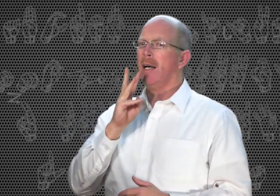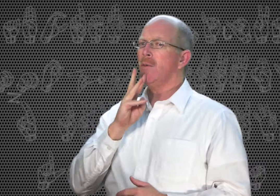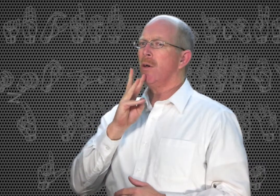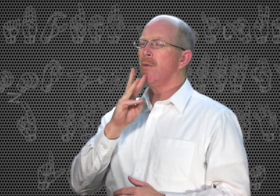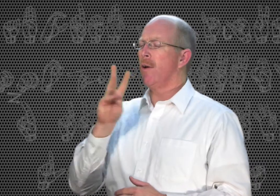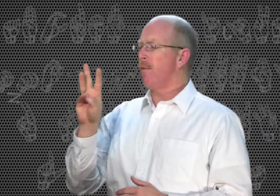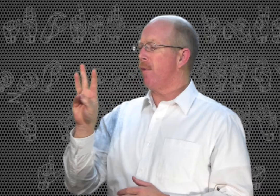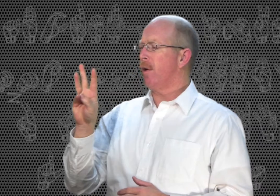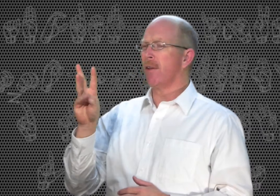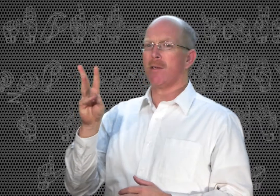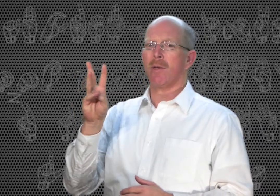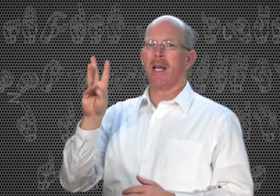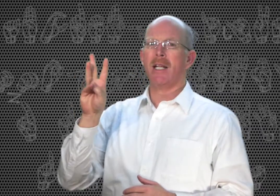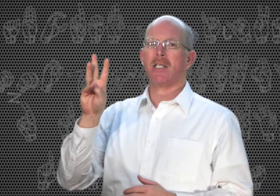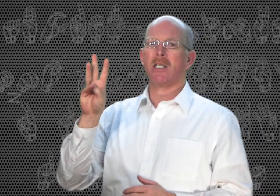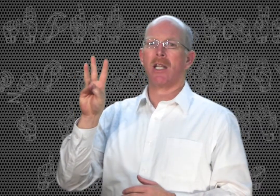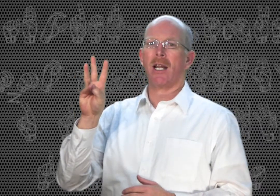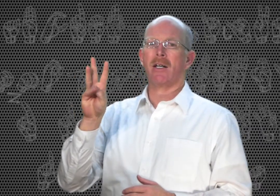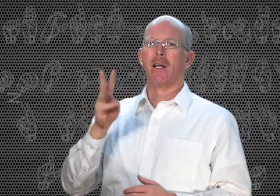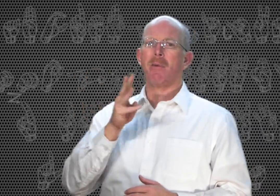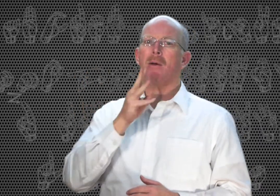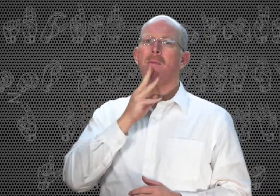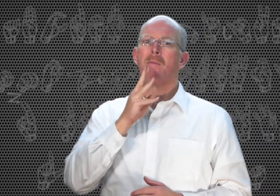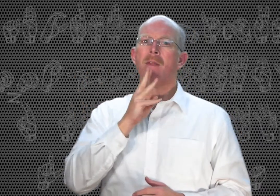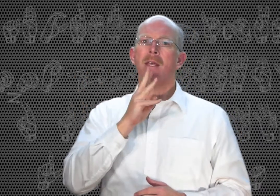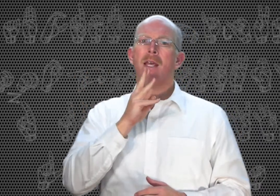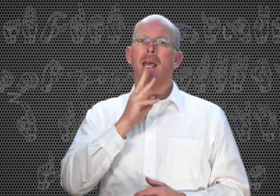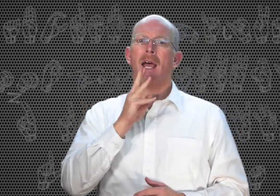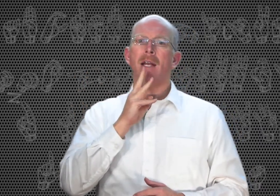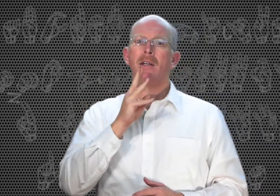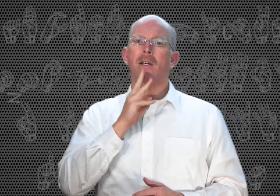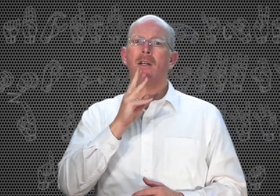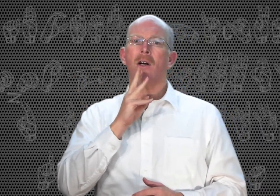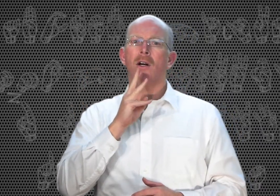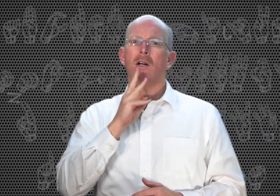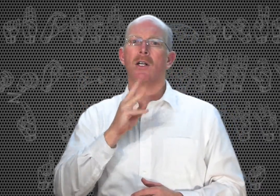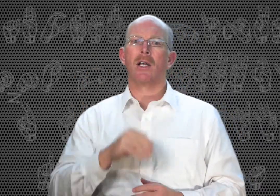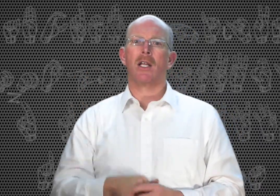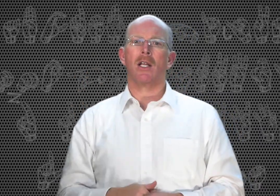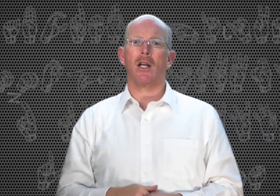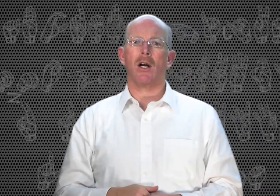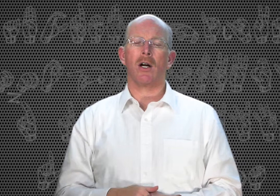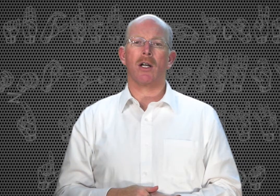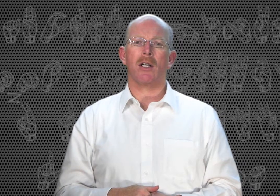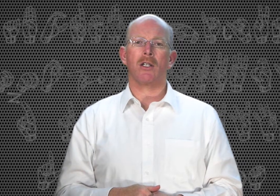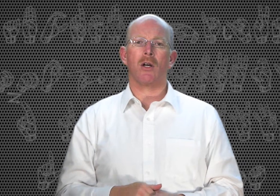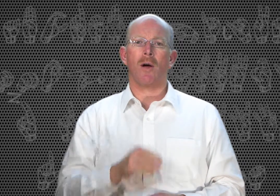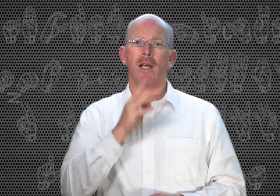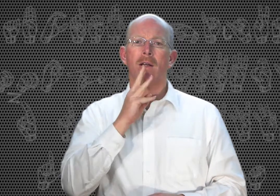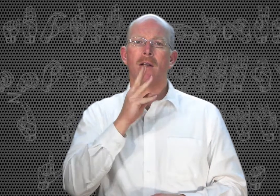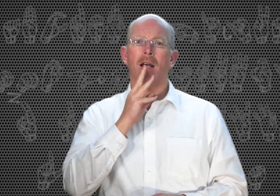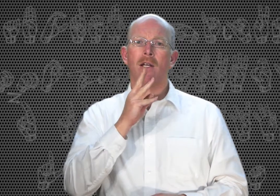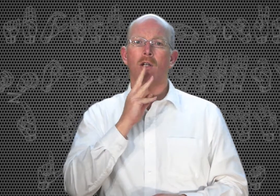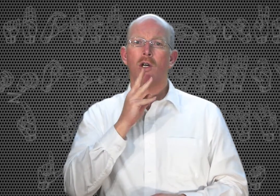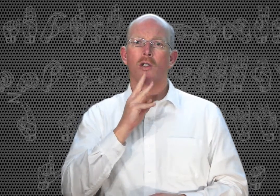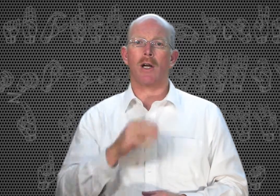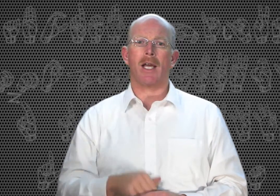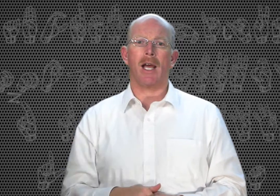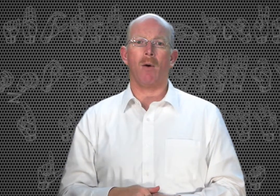I don't know if we've learned this one yet. It's just the letter W. And you're showing like you're drinking it.